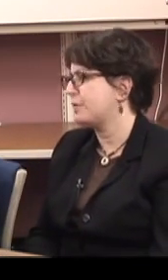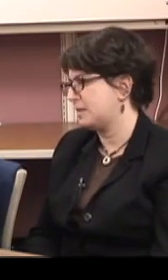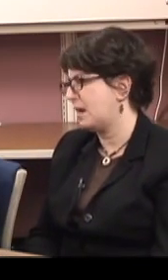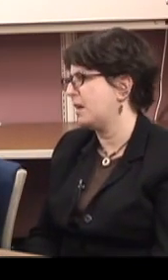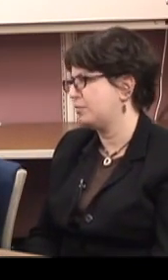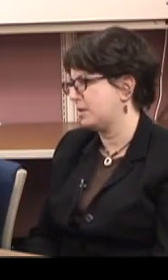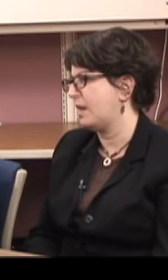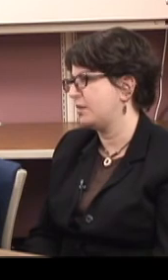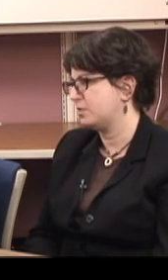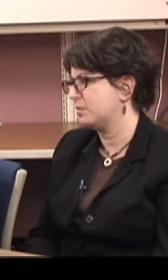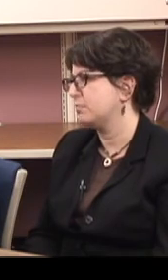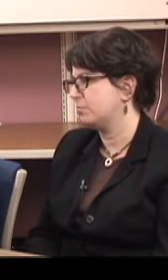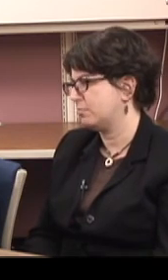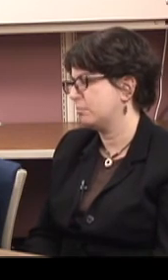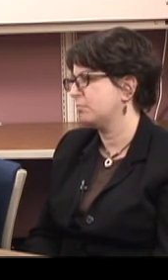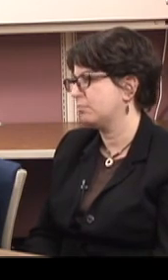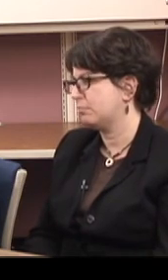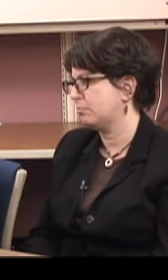Altogether, it's $900.